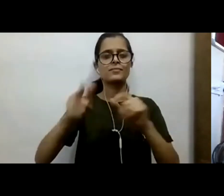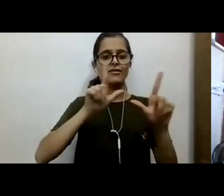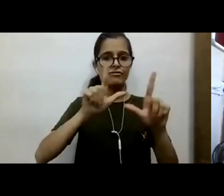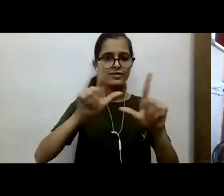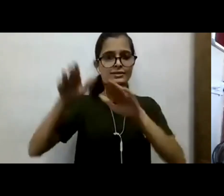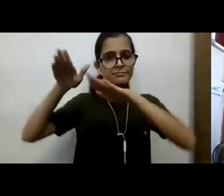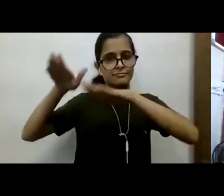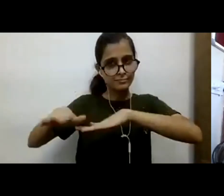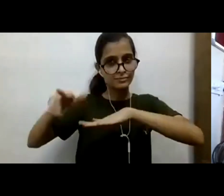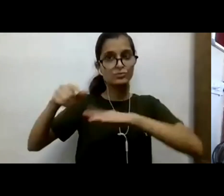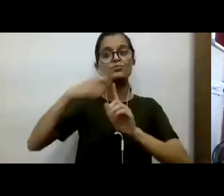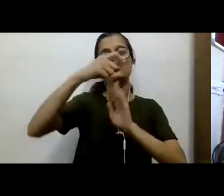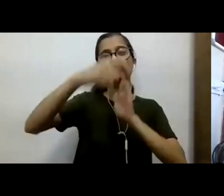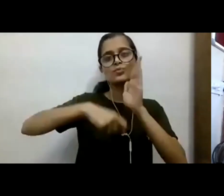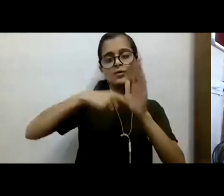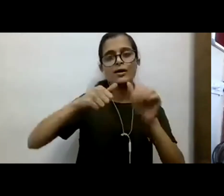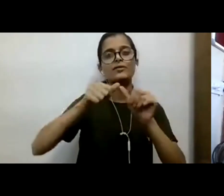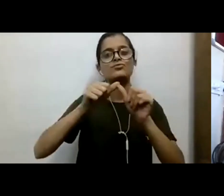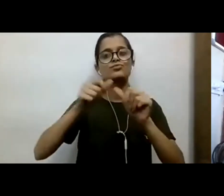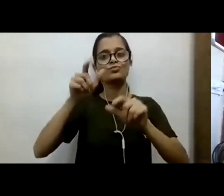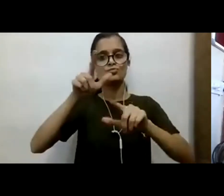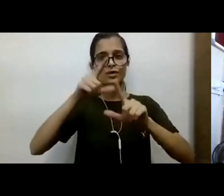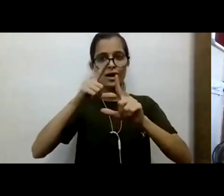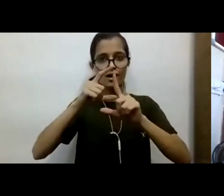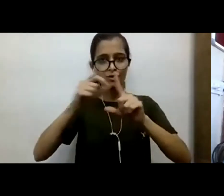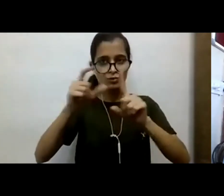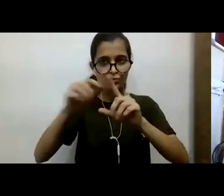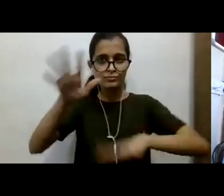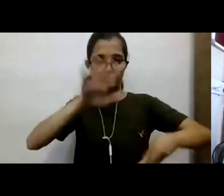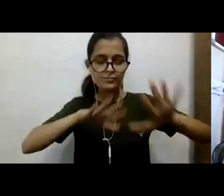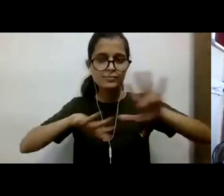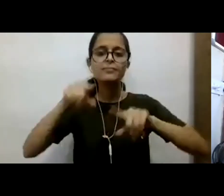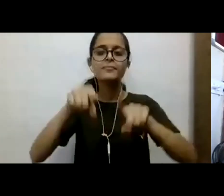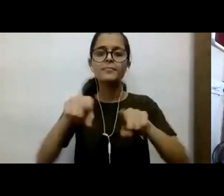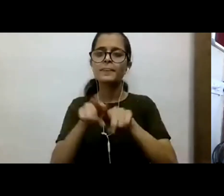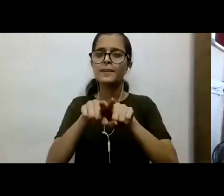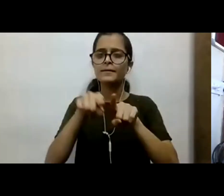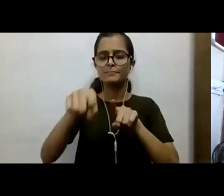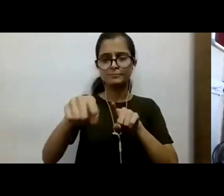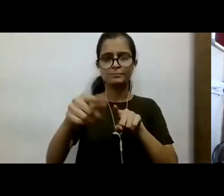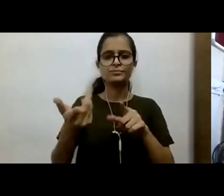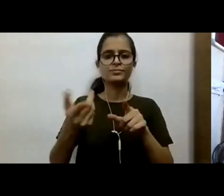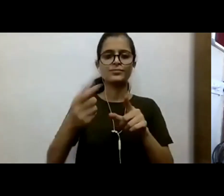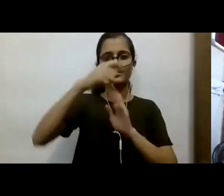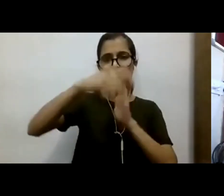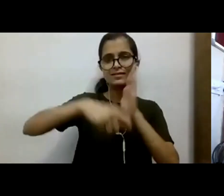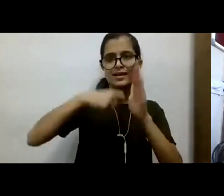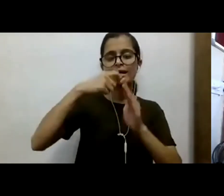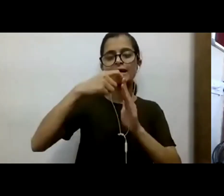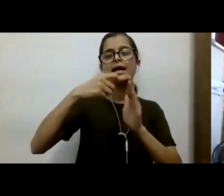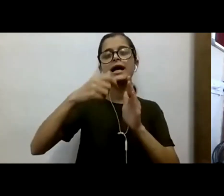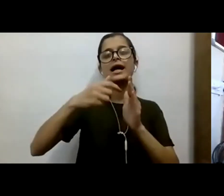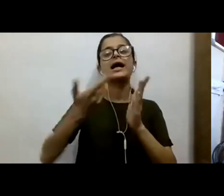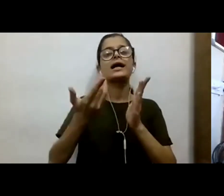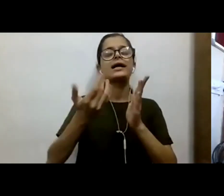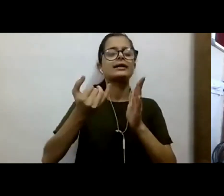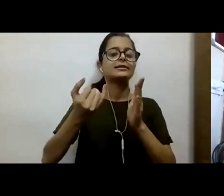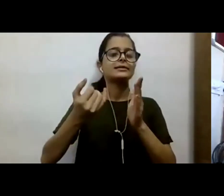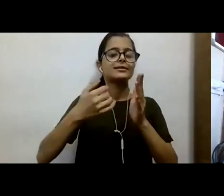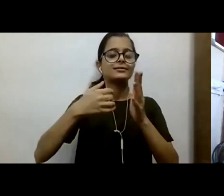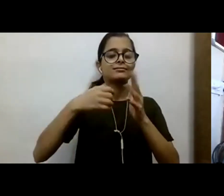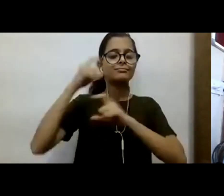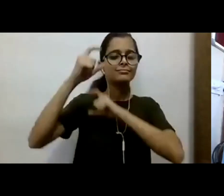evidence-based policy and political action. He has also worked multiple state governments on analyzing framing policies on industrial development and data governance.